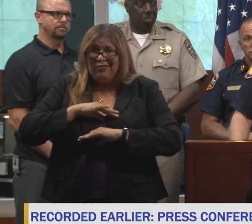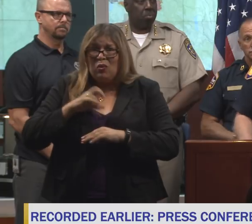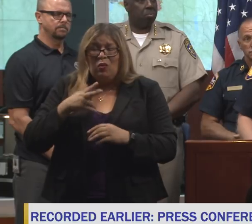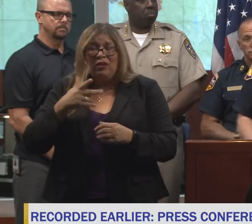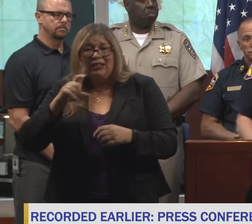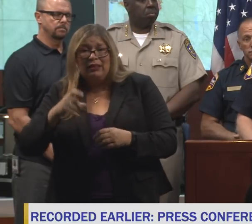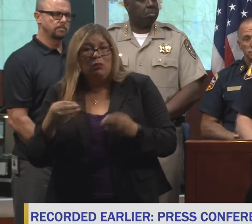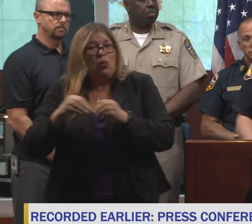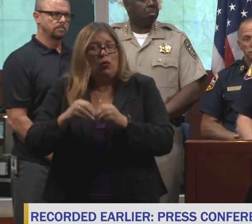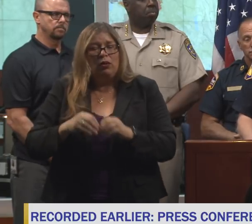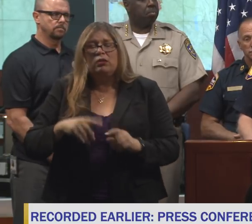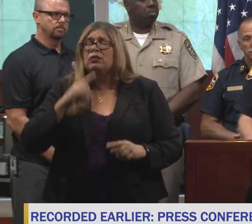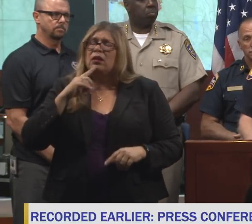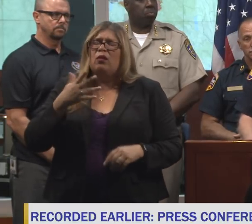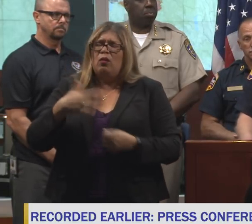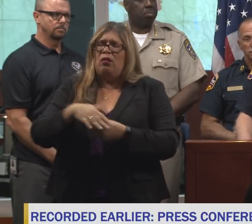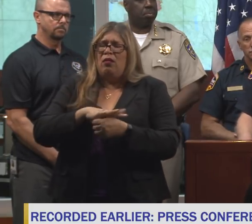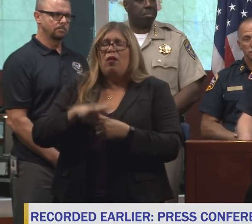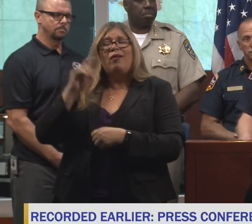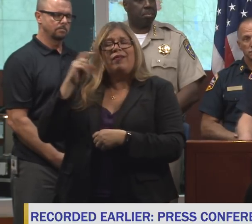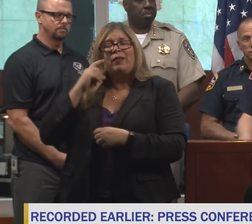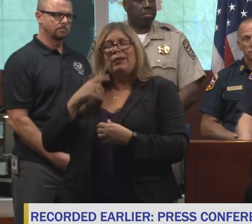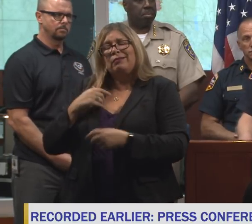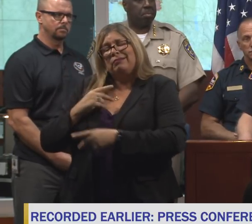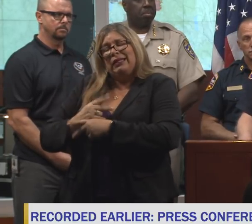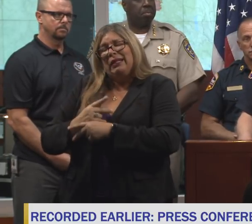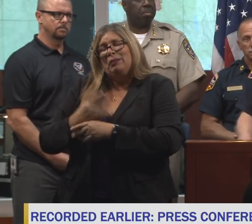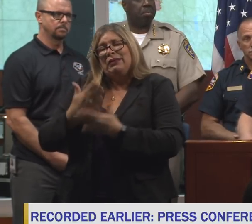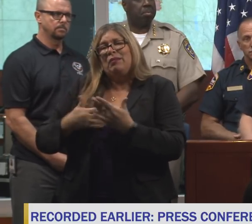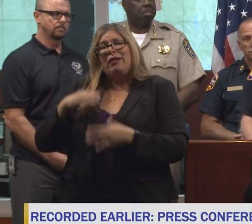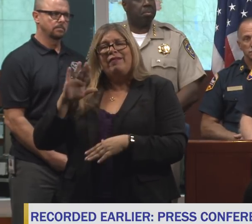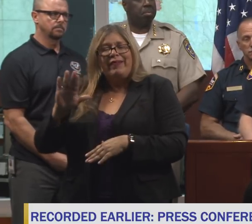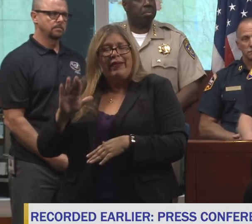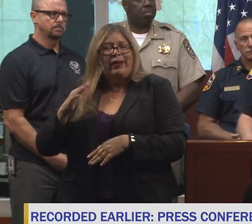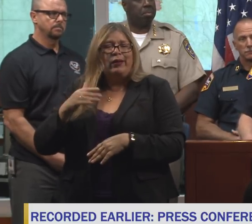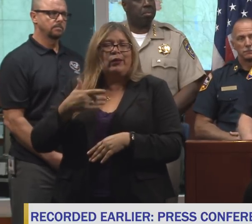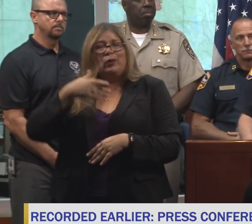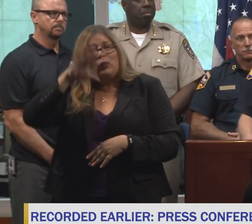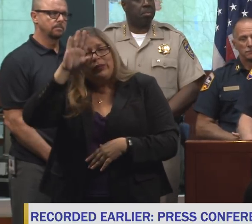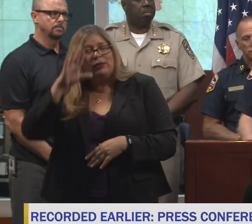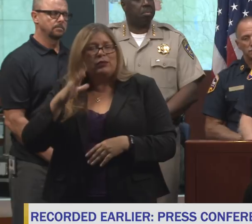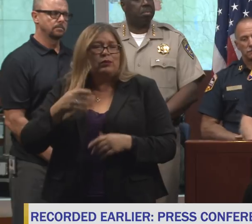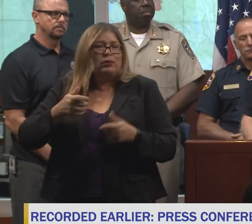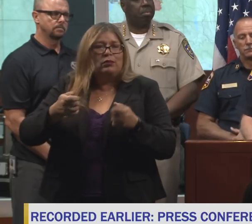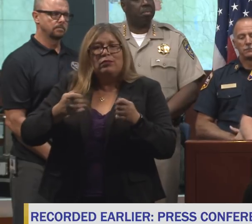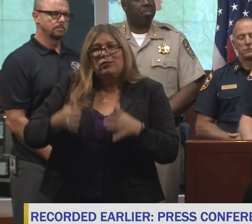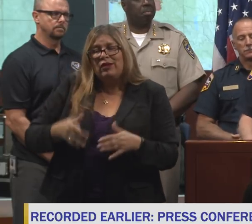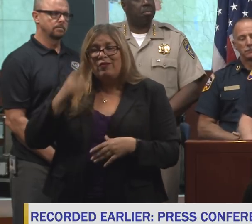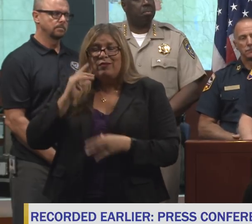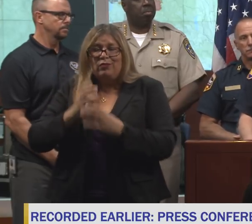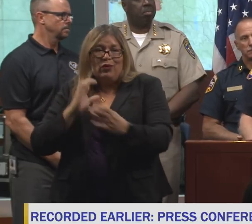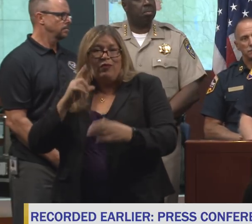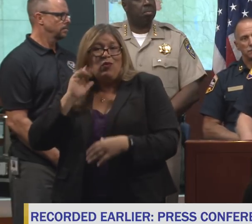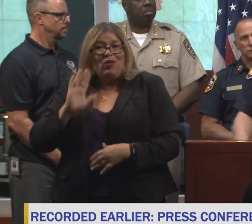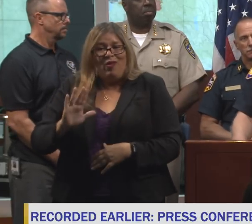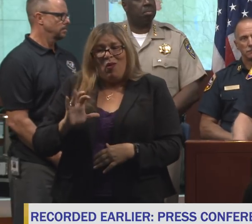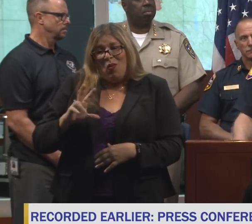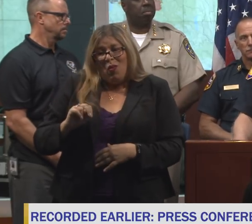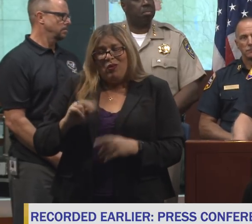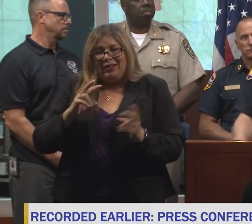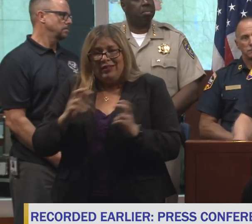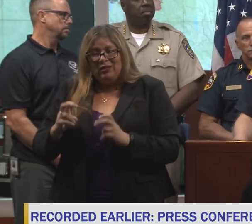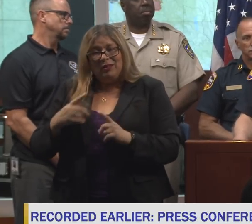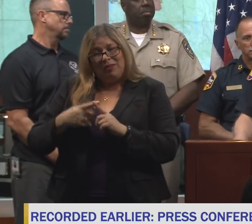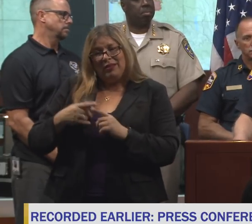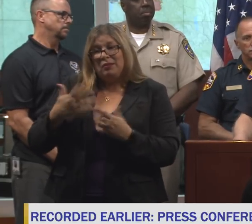still some capacity. Local government is also holding back some of those resources for their own calls, and because they're also worried about additional fires